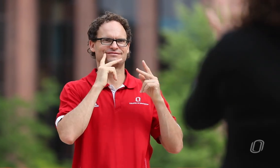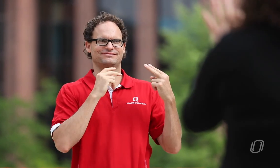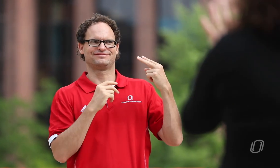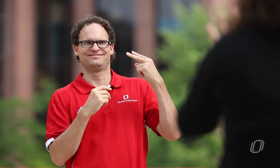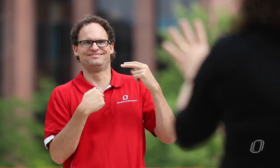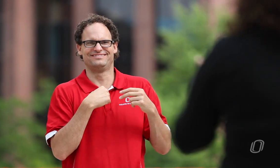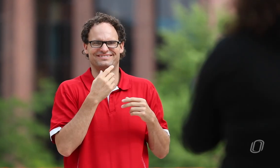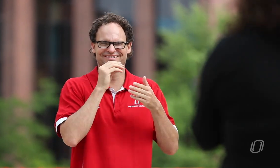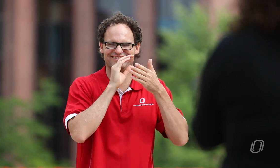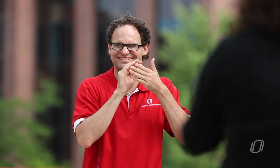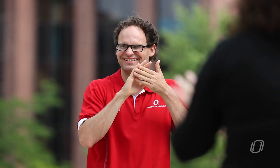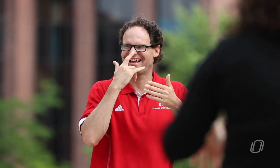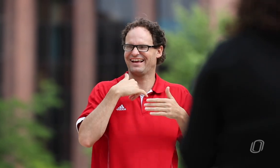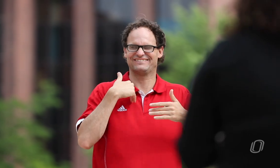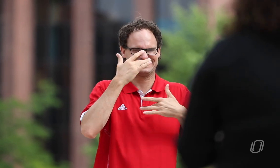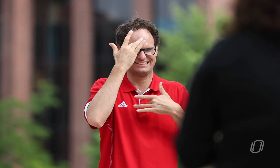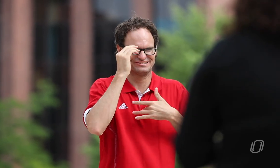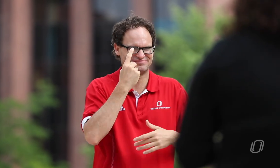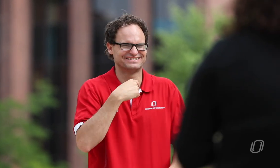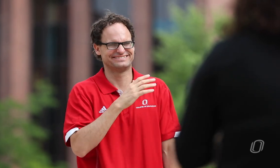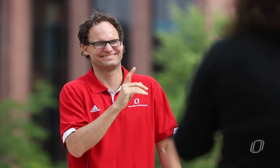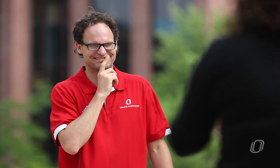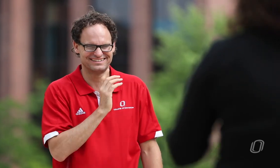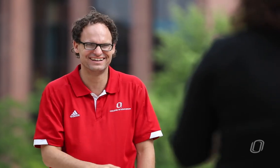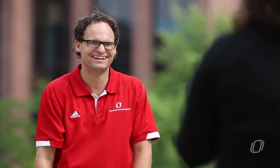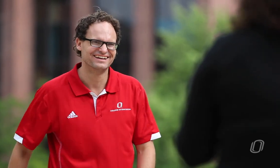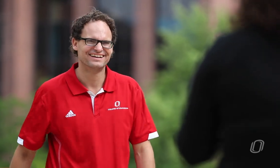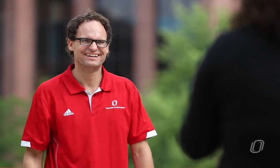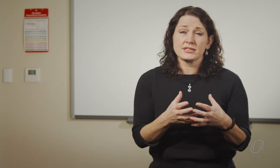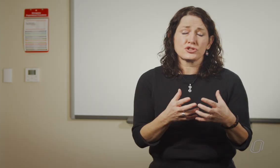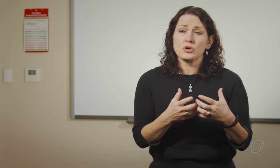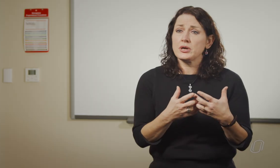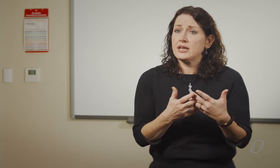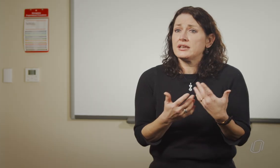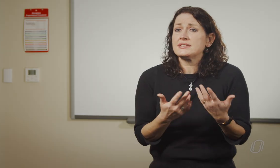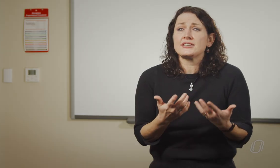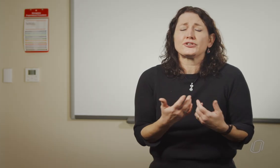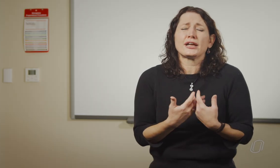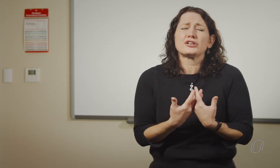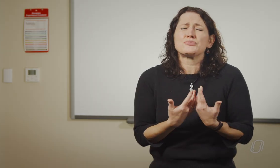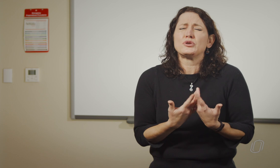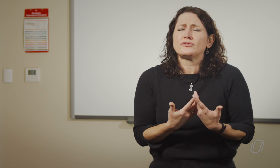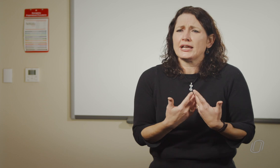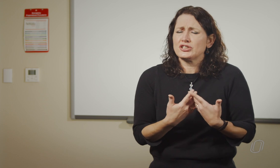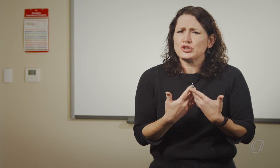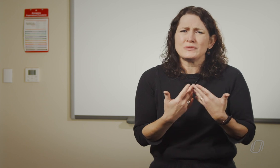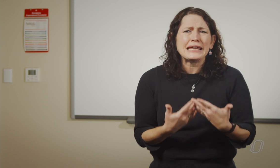connections here in Omaha. That's first and foremost if you are in love with the language because it's so it is different and it's beautiful and it's unique